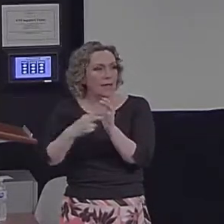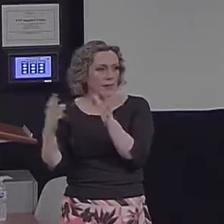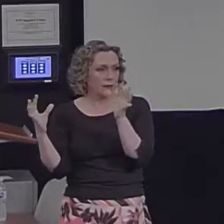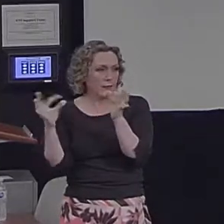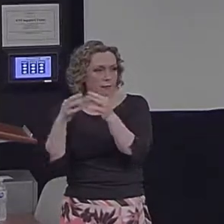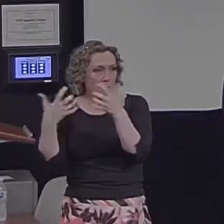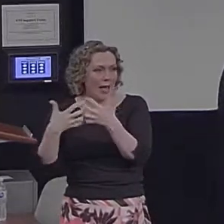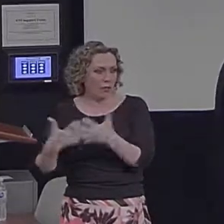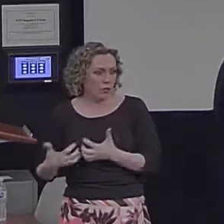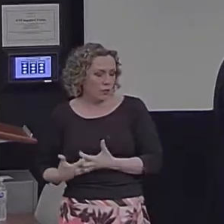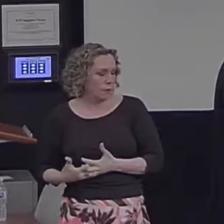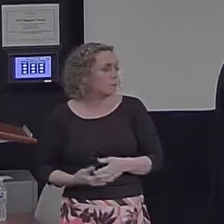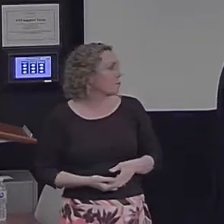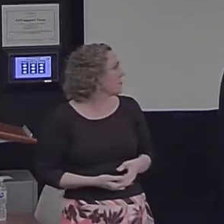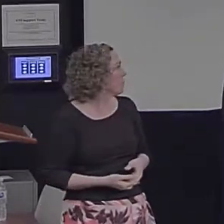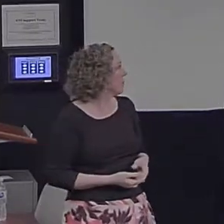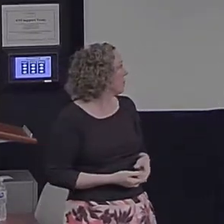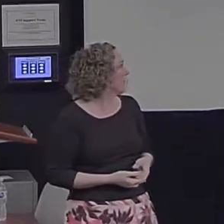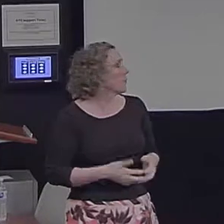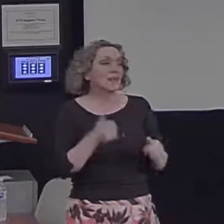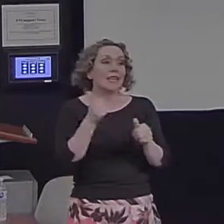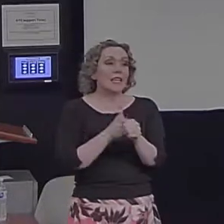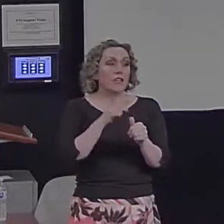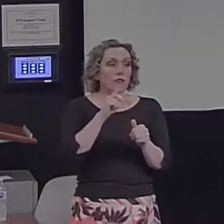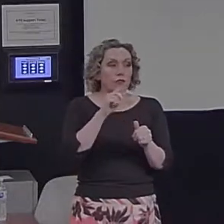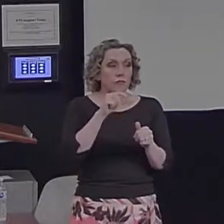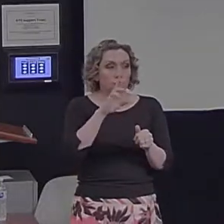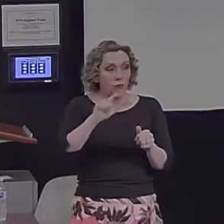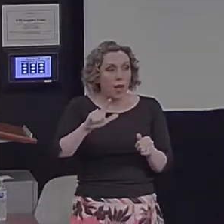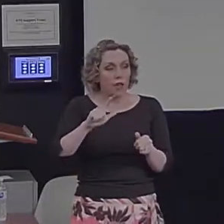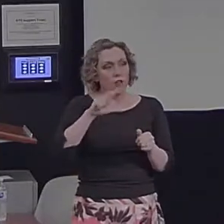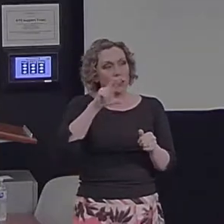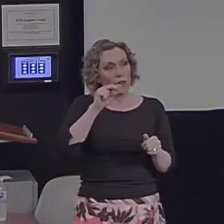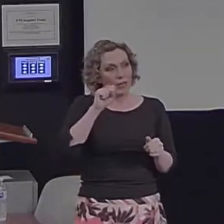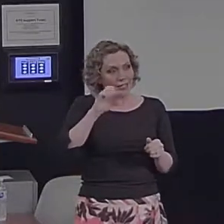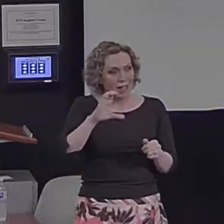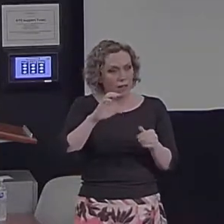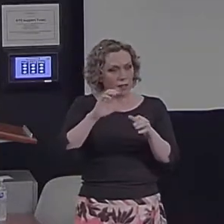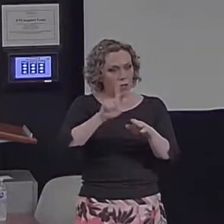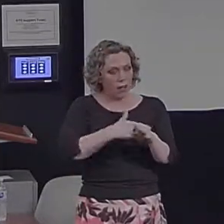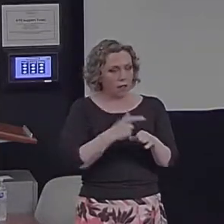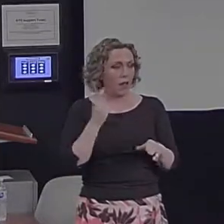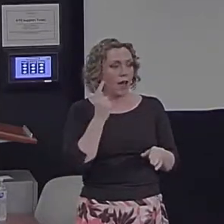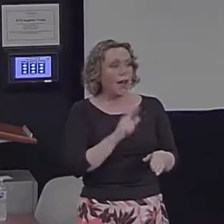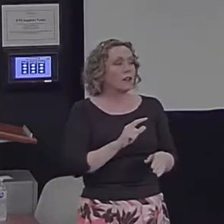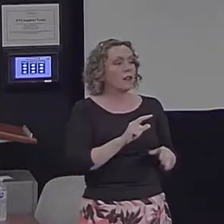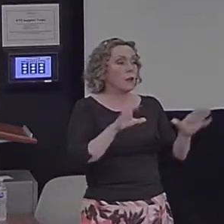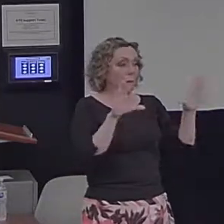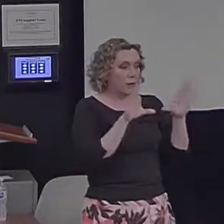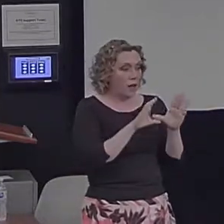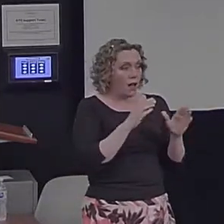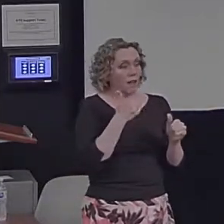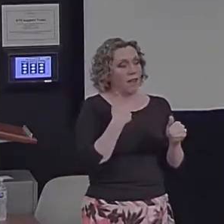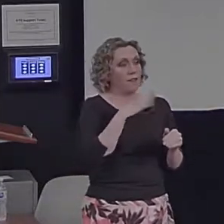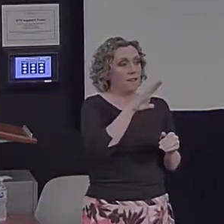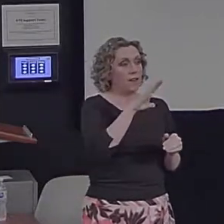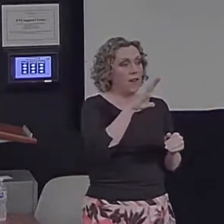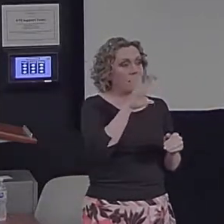And there's 30 seconds for each trial and each task and it's blocks of five trials are used. So each of these three